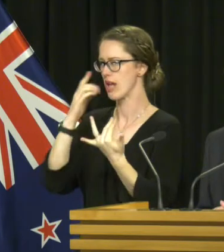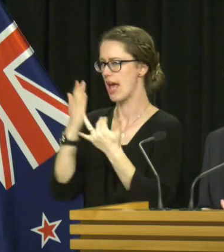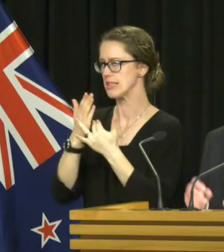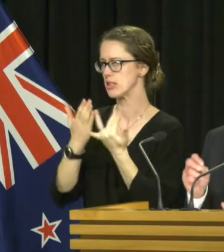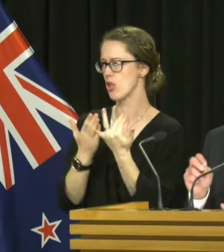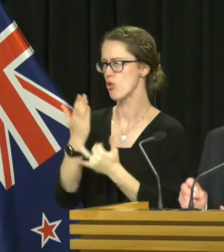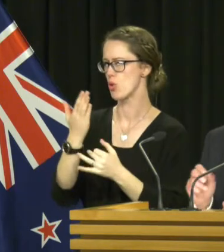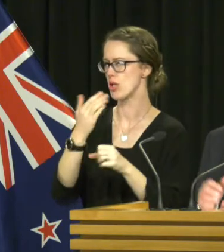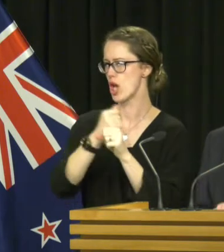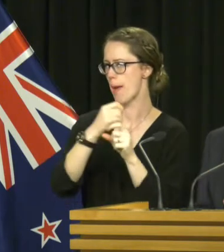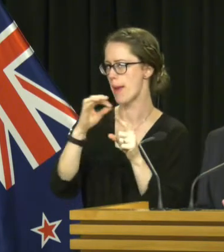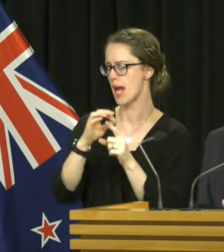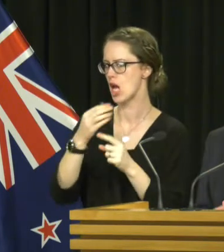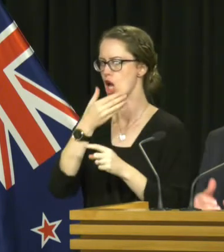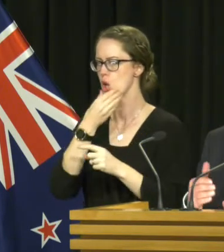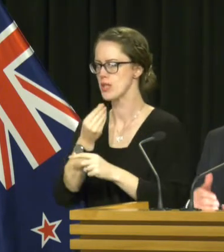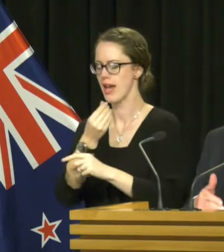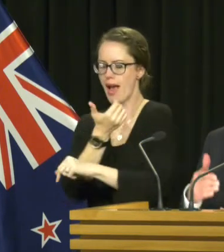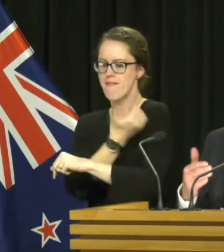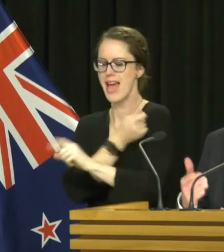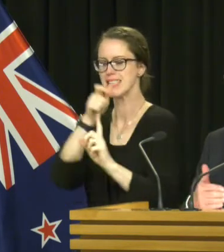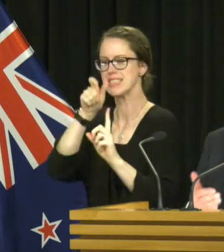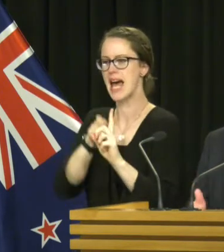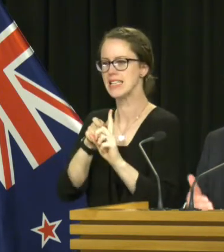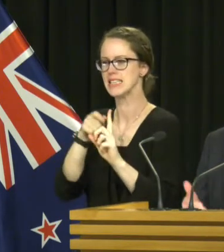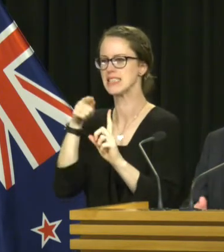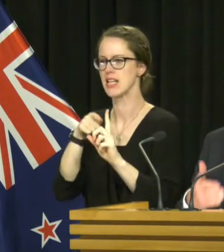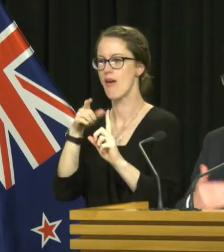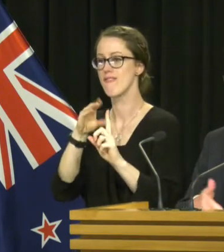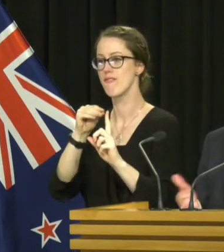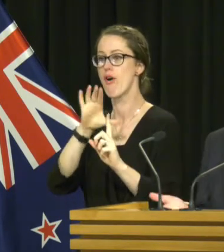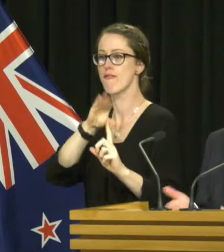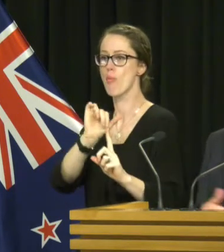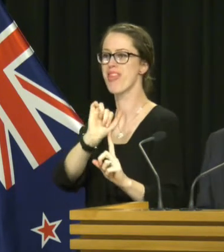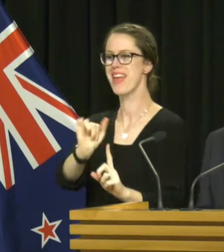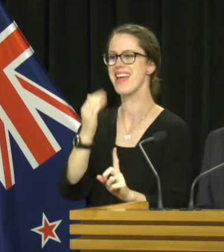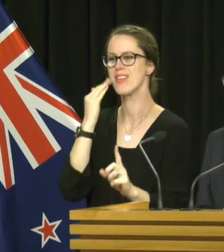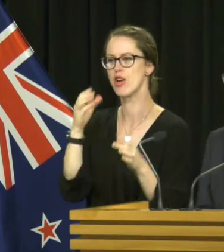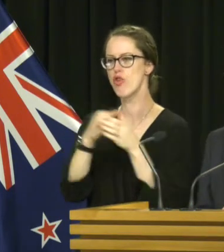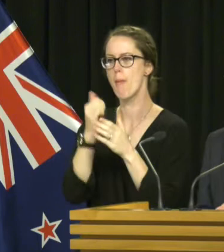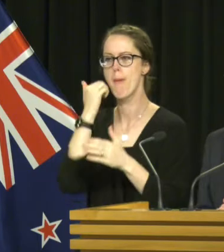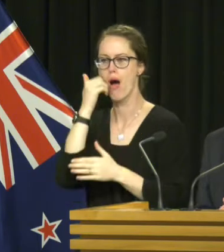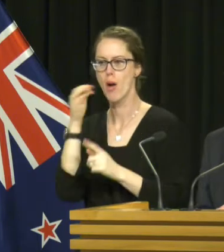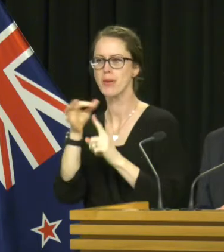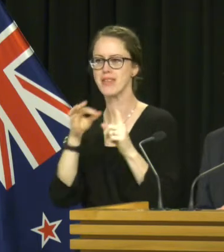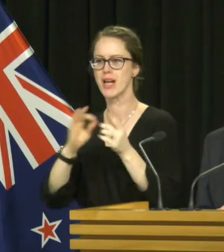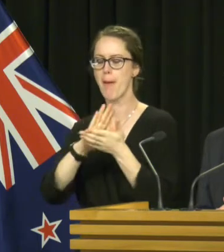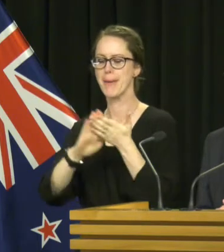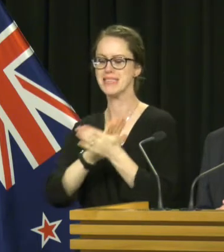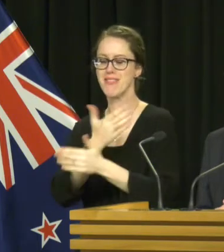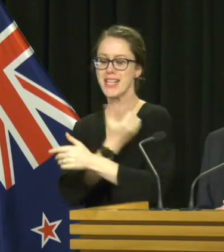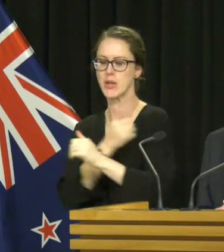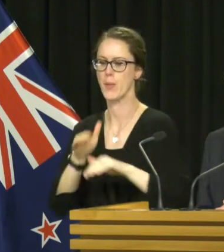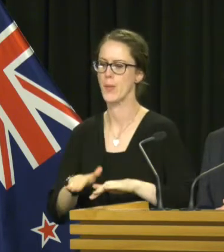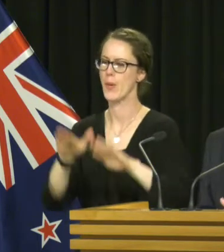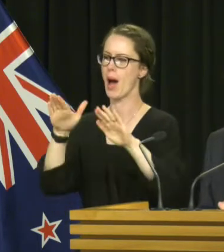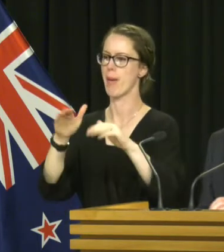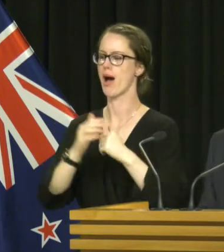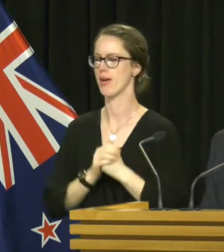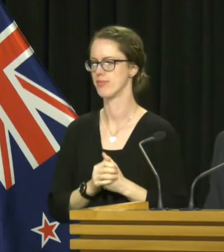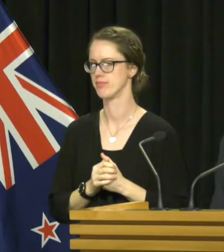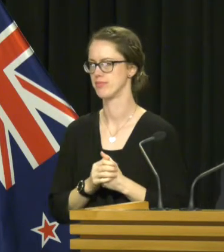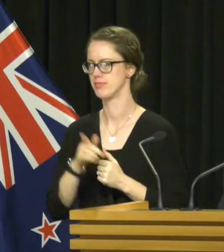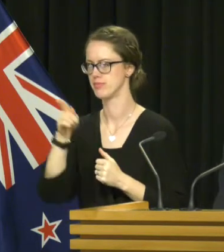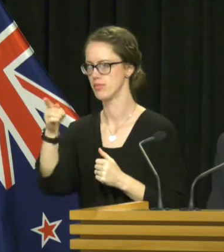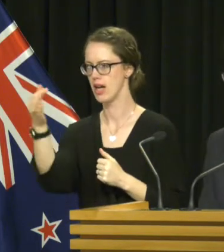primary care, using vaccinators who were of that ethnic group, Maori or Pacific, we were able to get vaccination rates up very high. Can